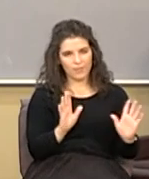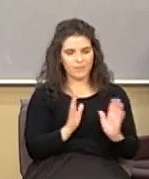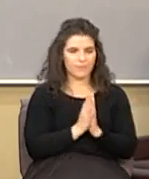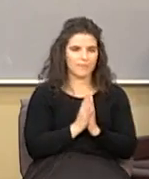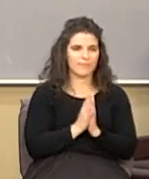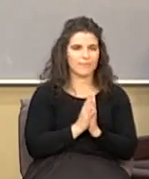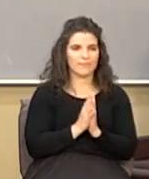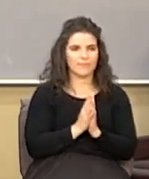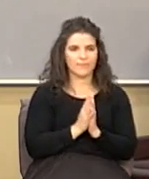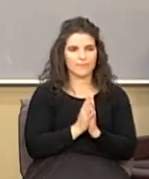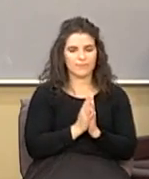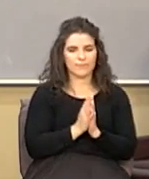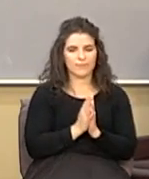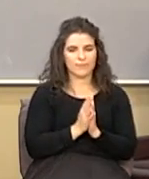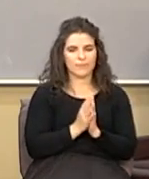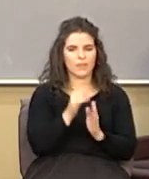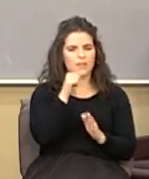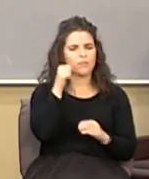last night after I